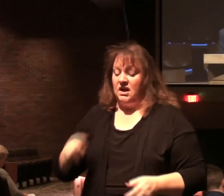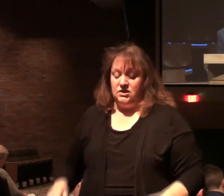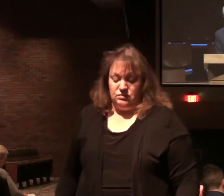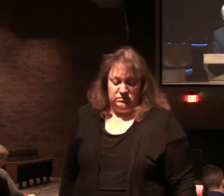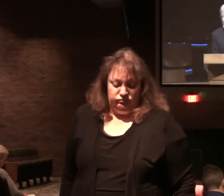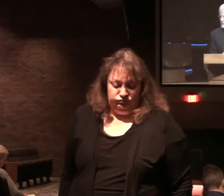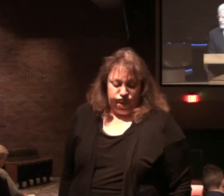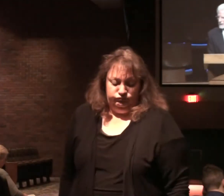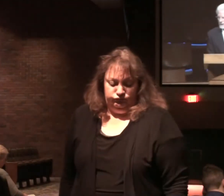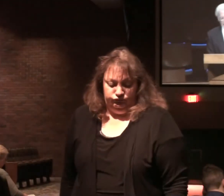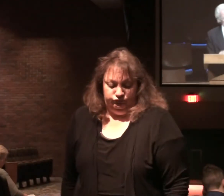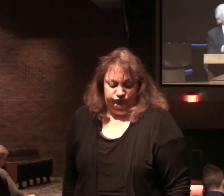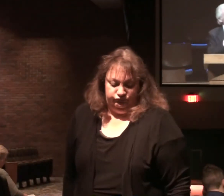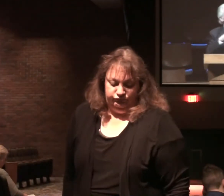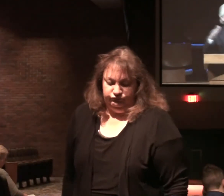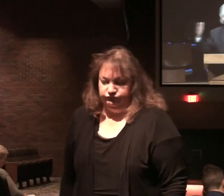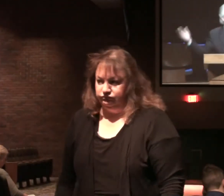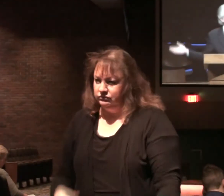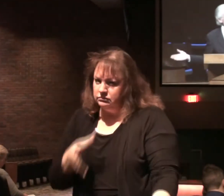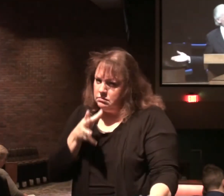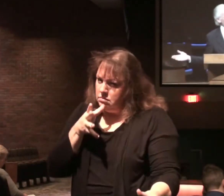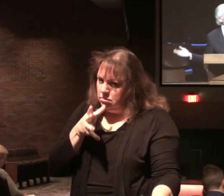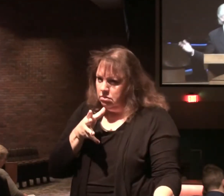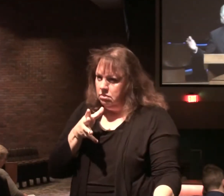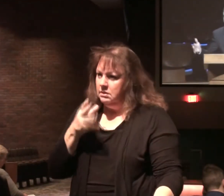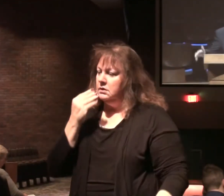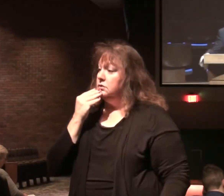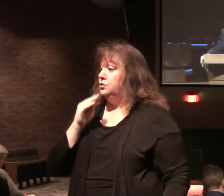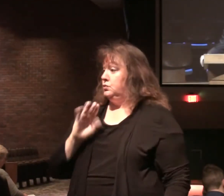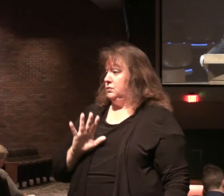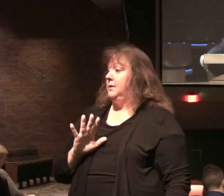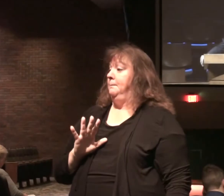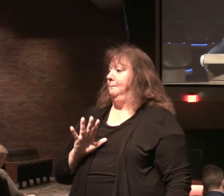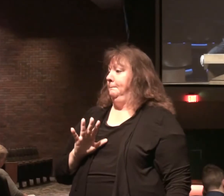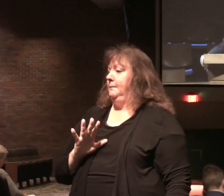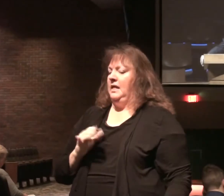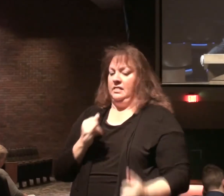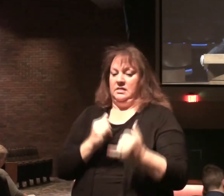42 months. That's the last half of the tribulation.